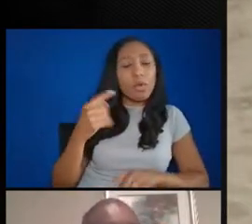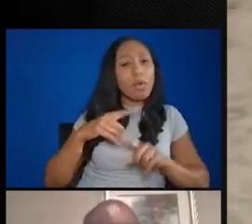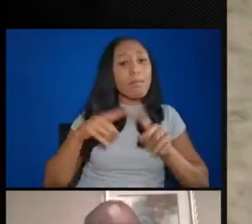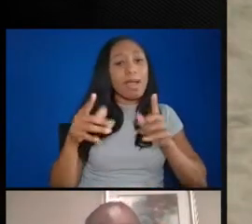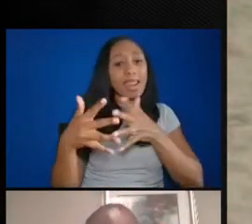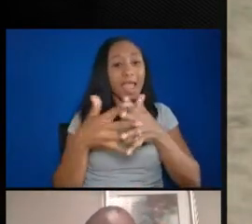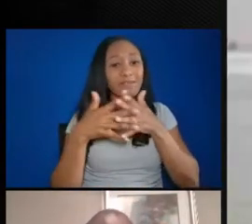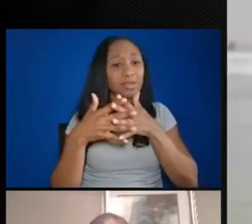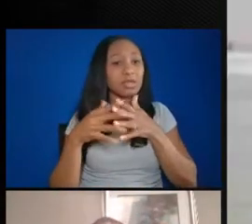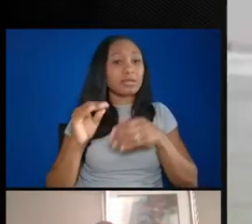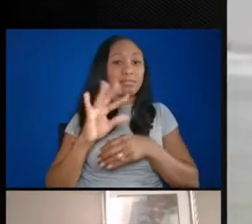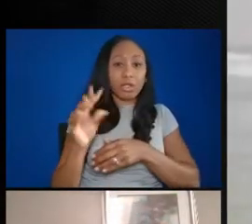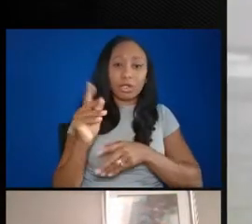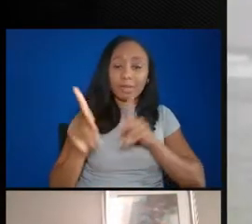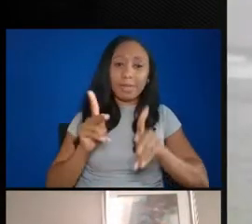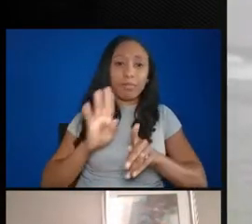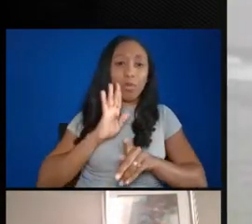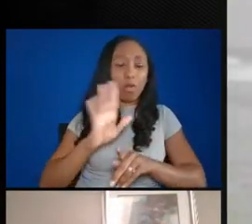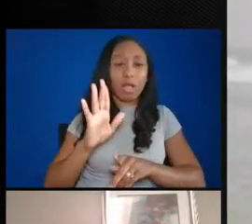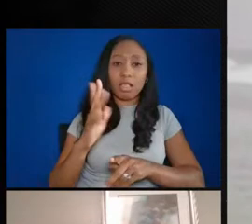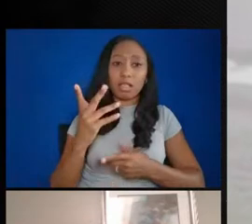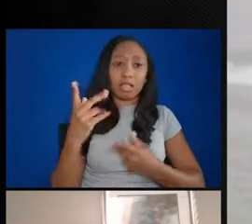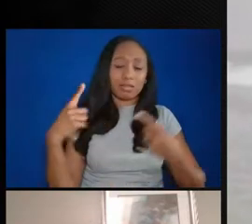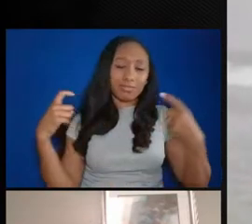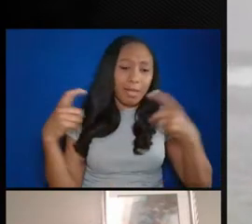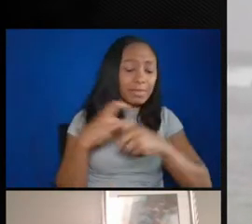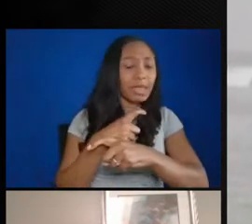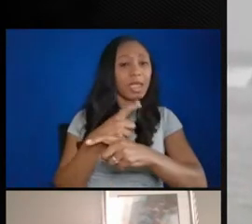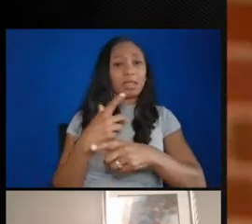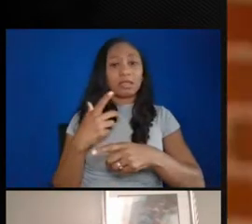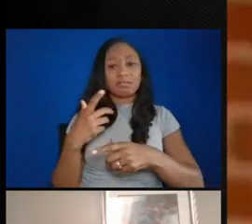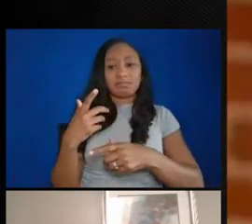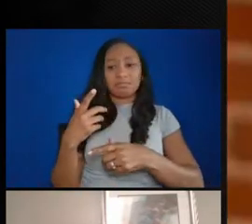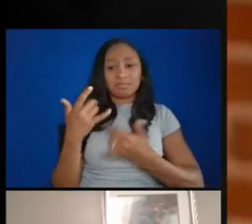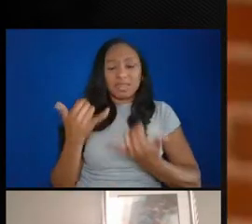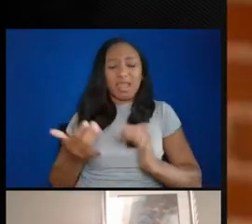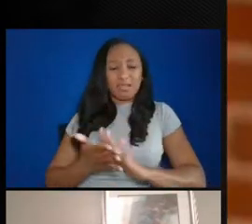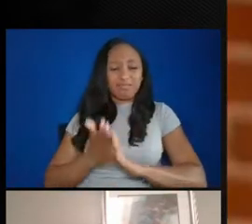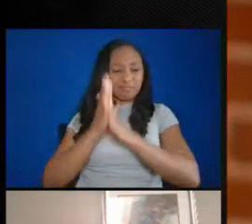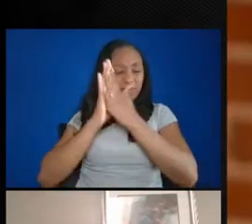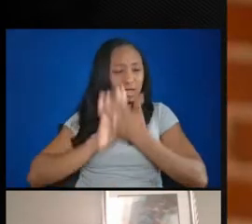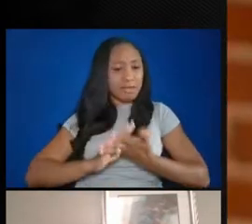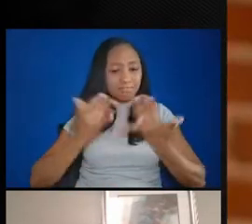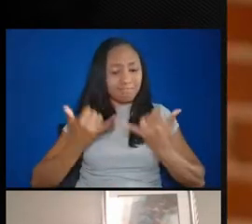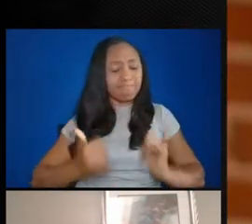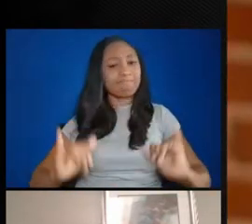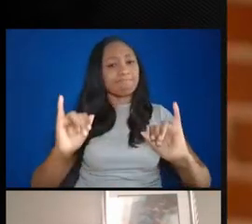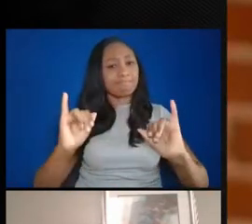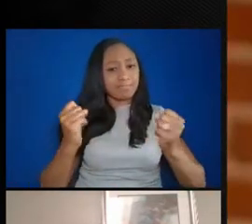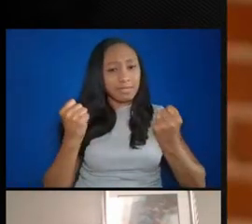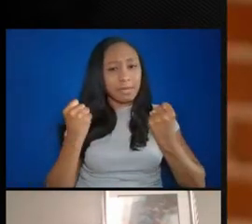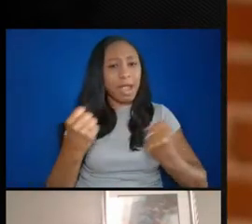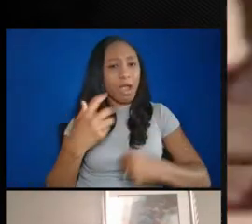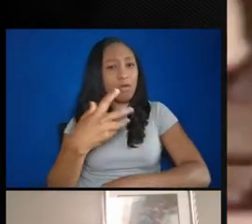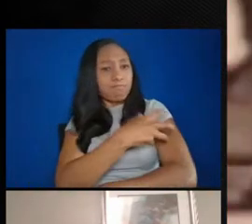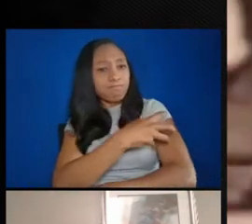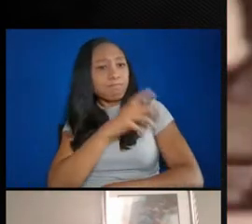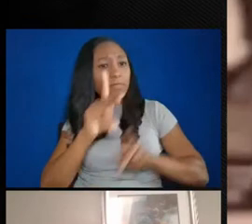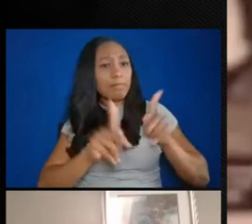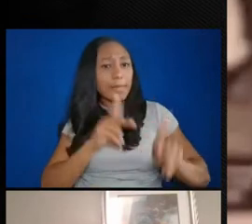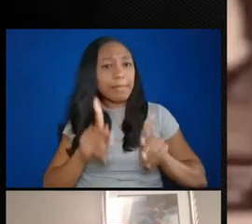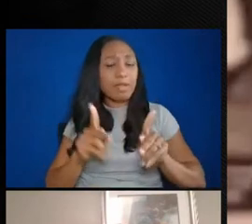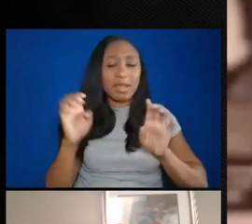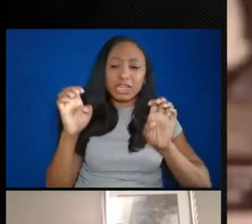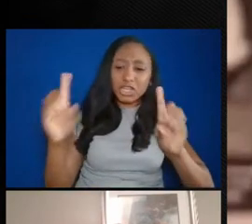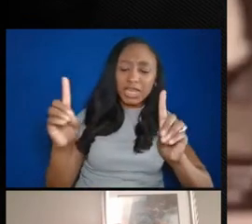all odds, being educated, business people, hiring people, adding to the tax rolls. They